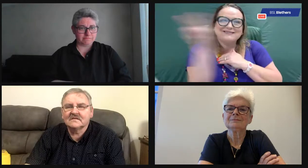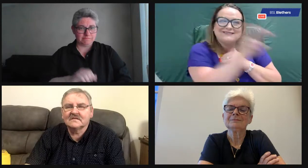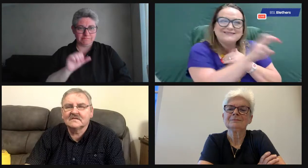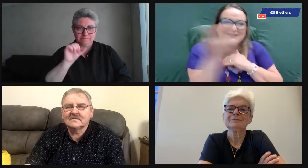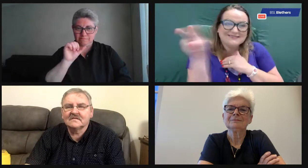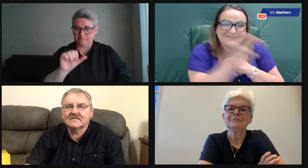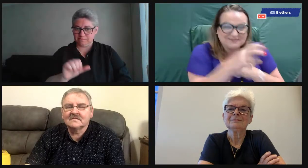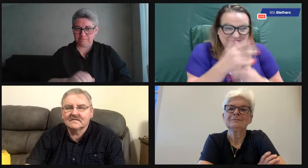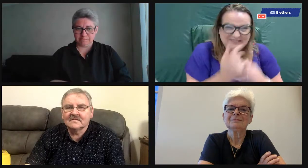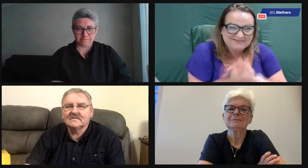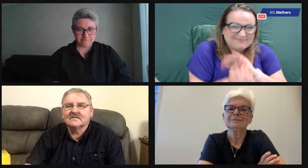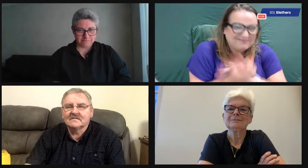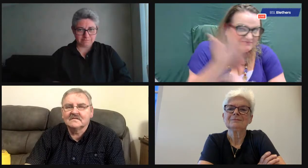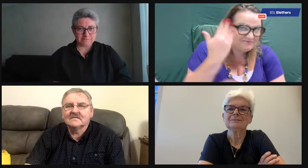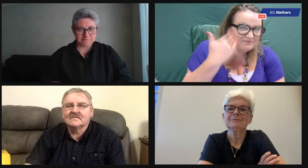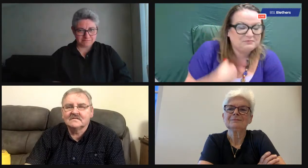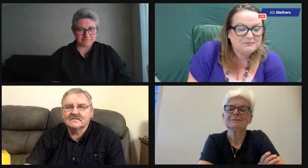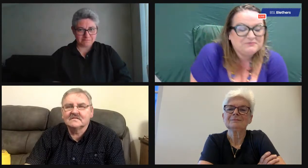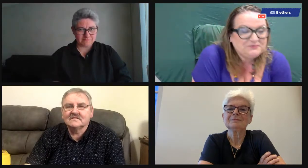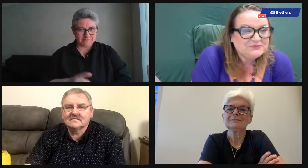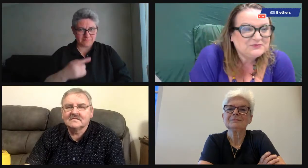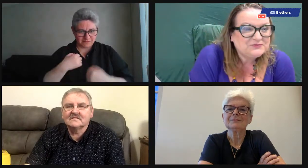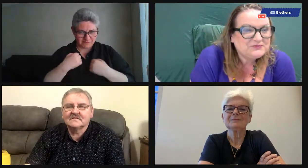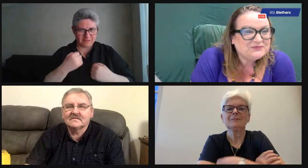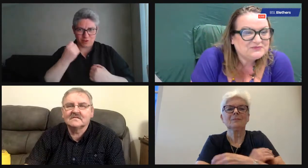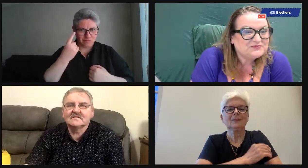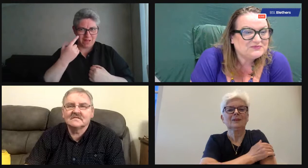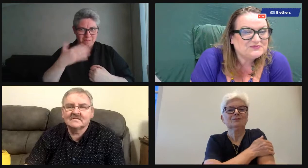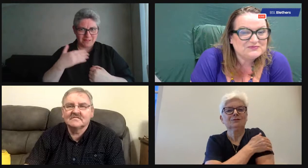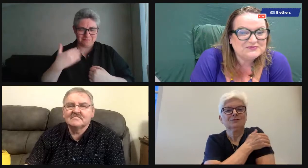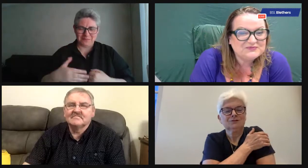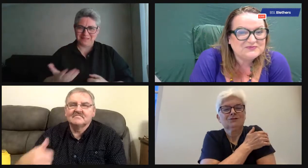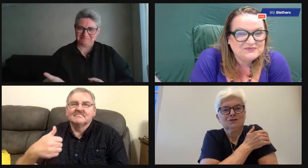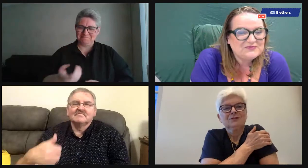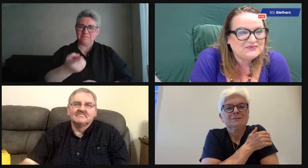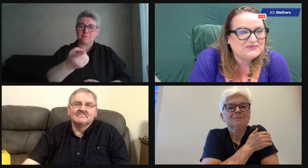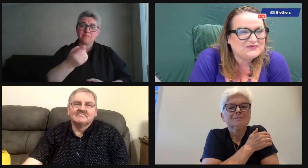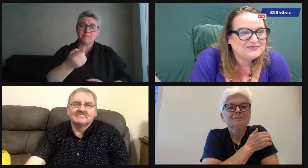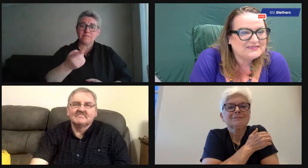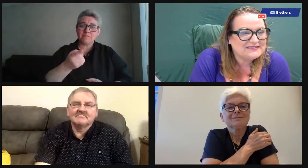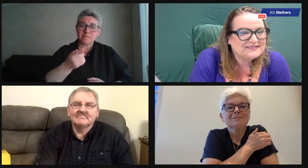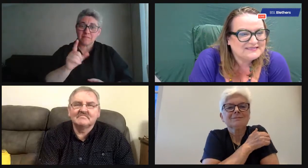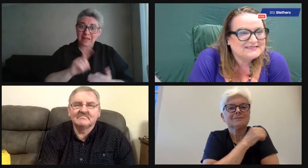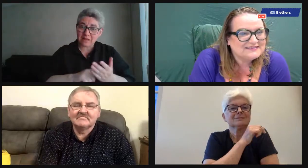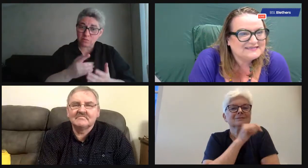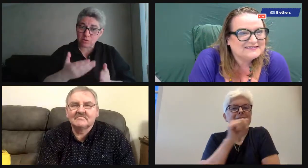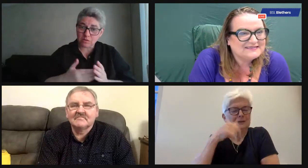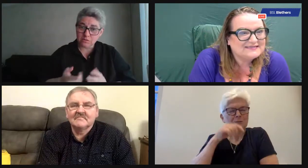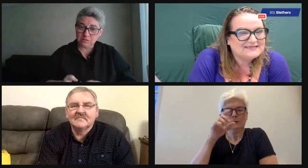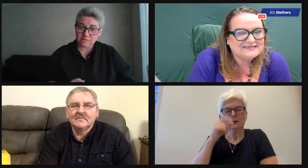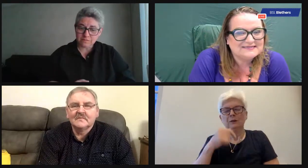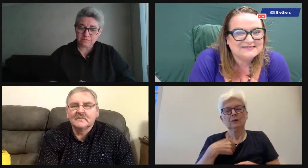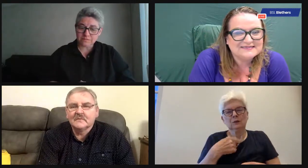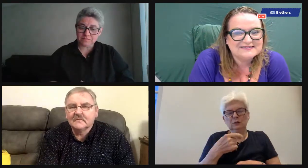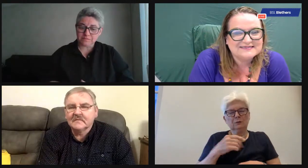until they were confident and then they do it themselves. So that just suddenly came to me. Great. Yeah. You don't realise all the things you've done, right?